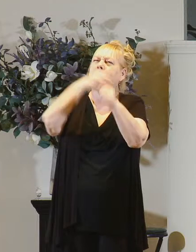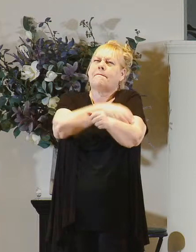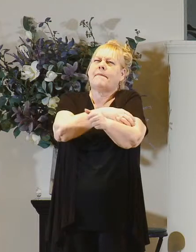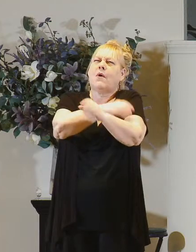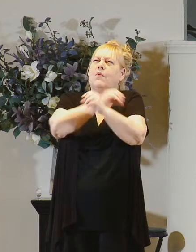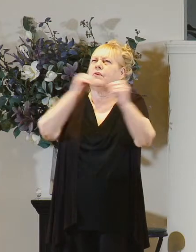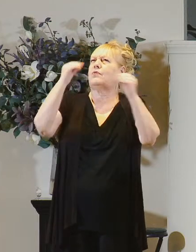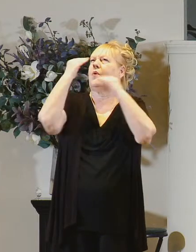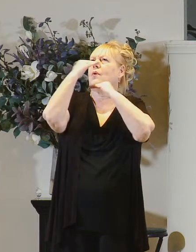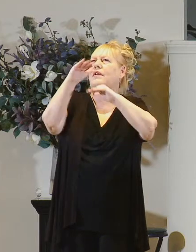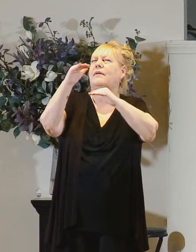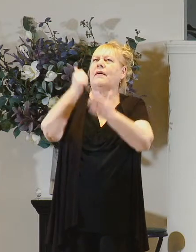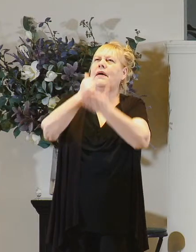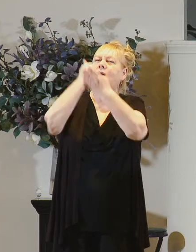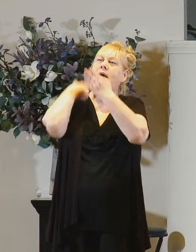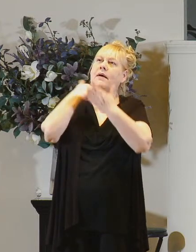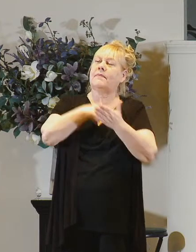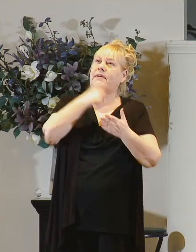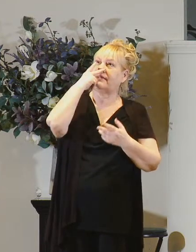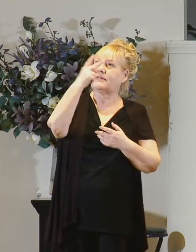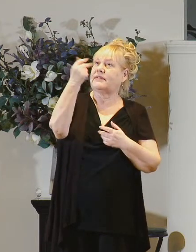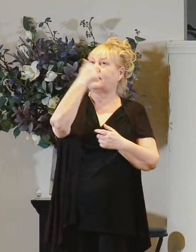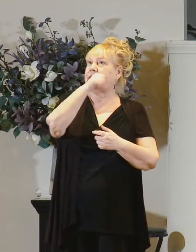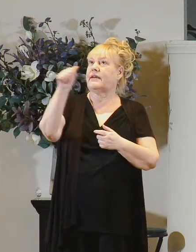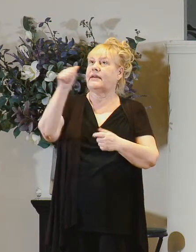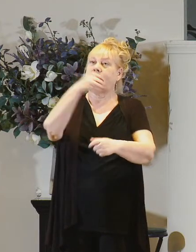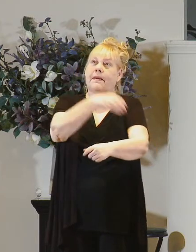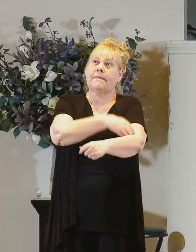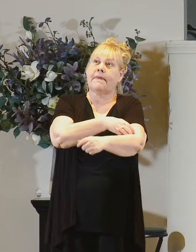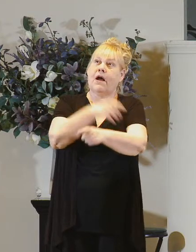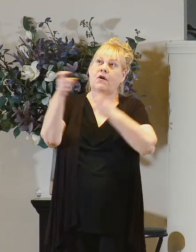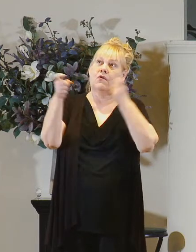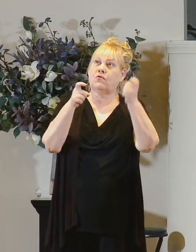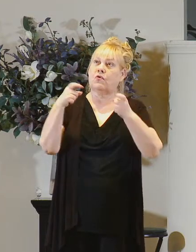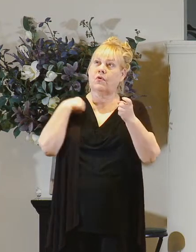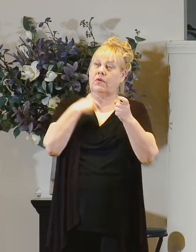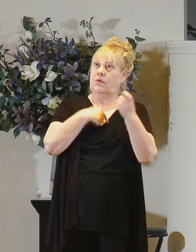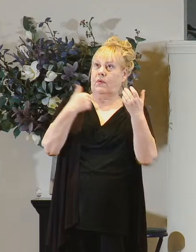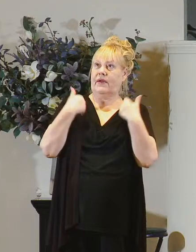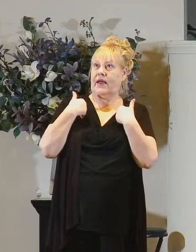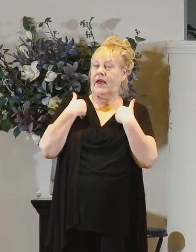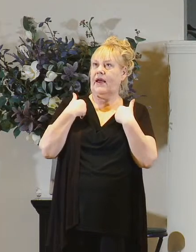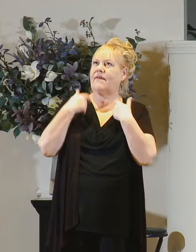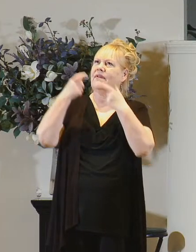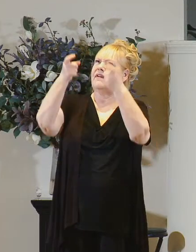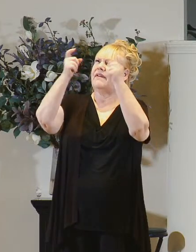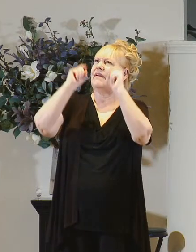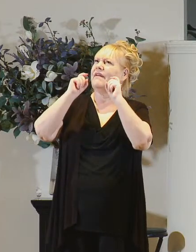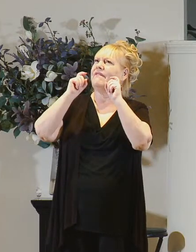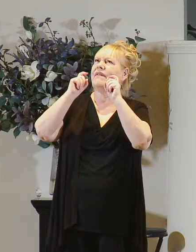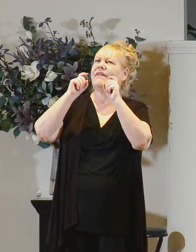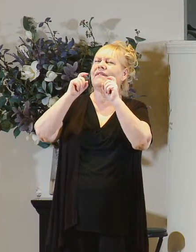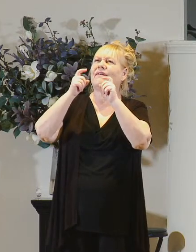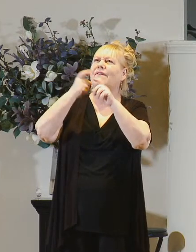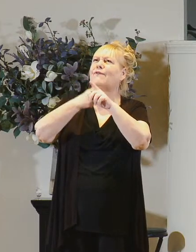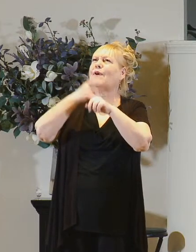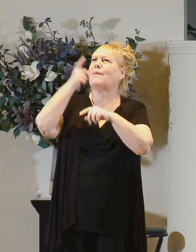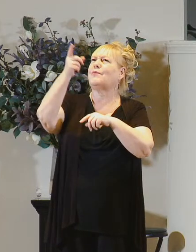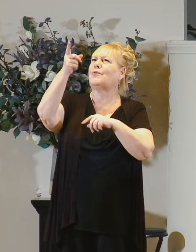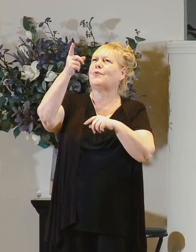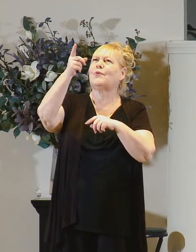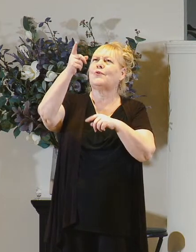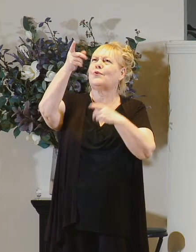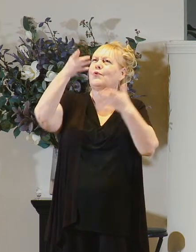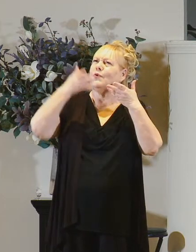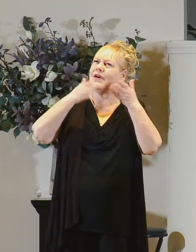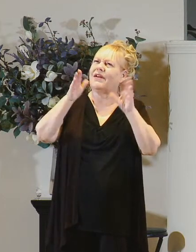father help us see that any power and control we might have has been given to us as a gift by you that you